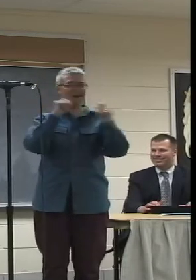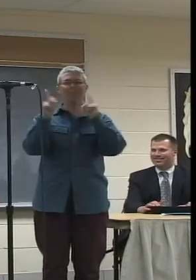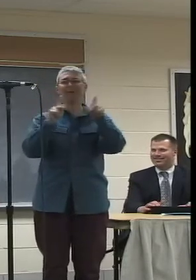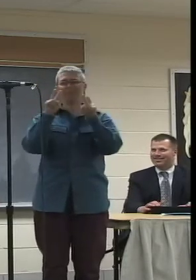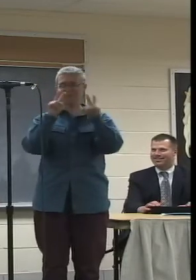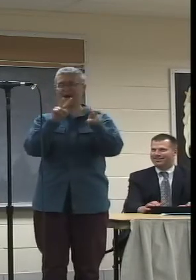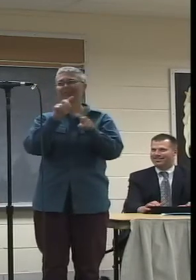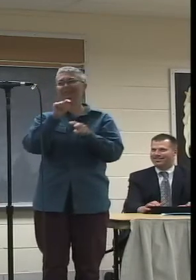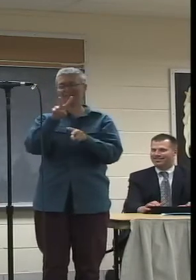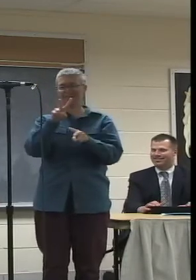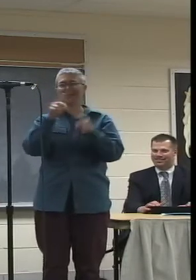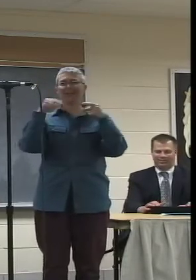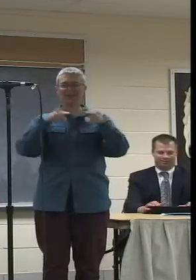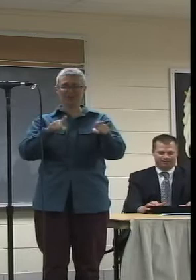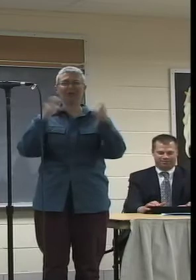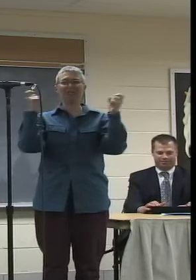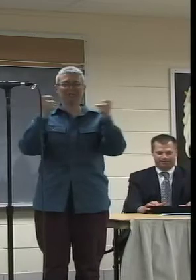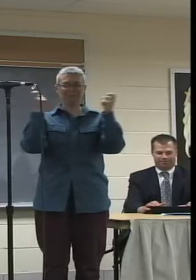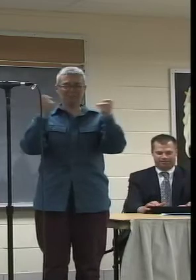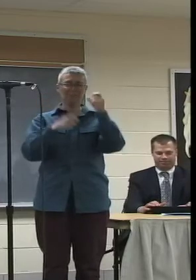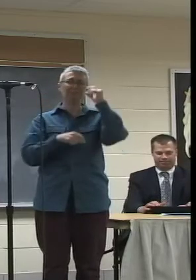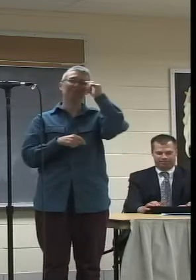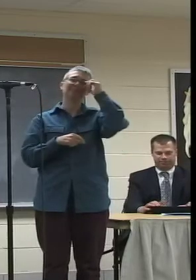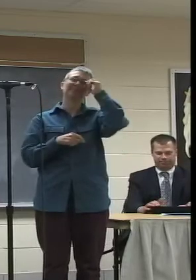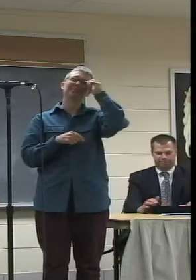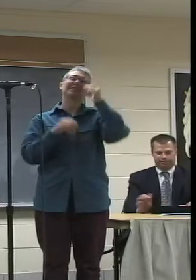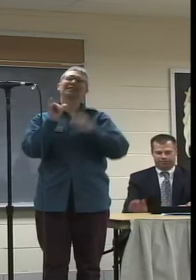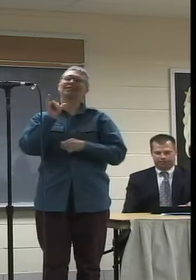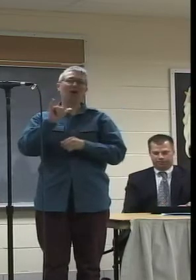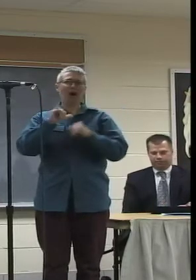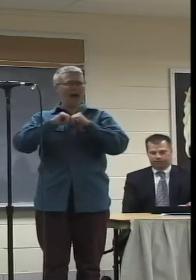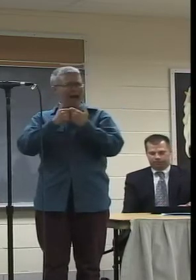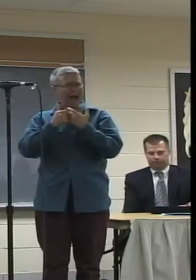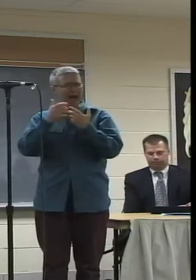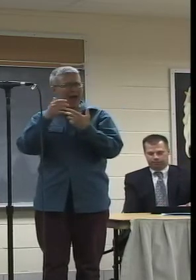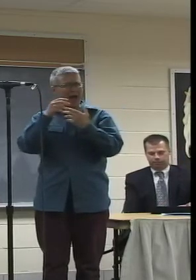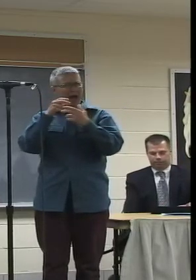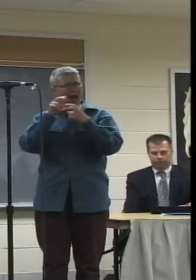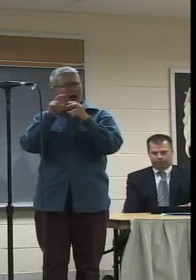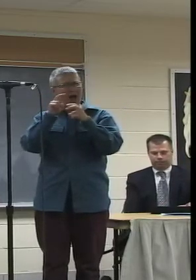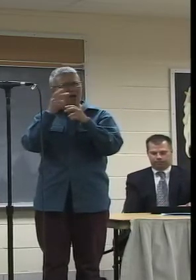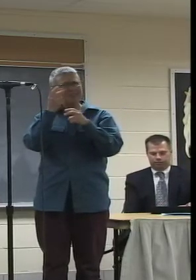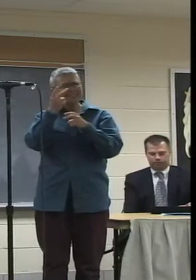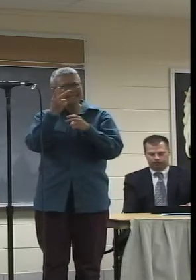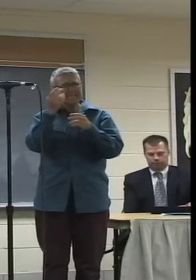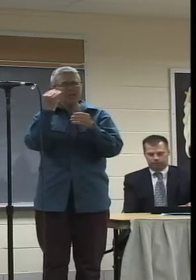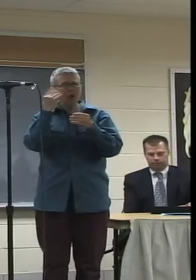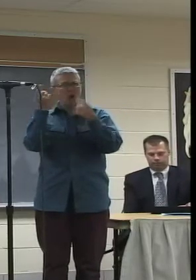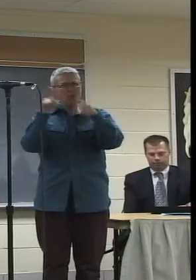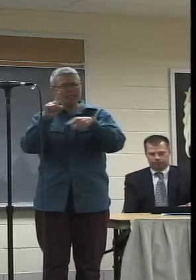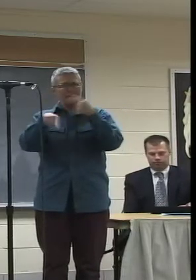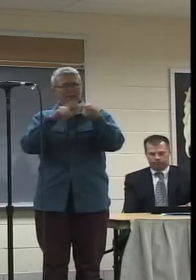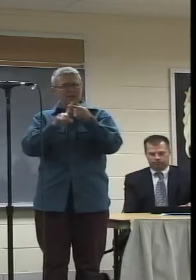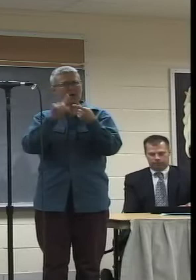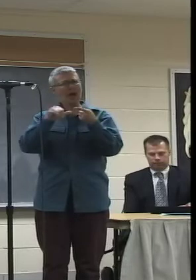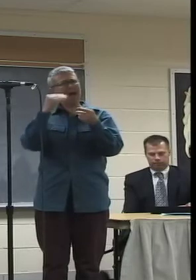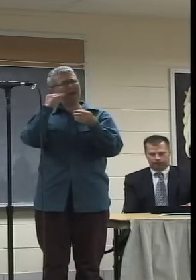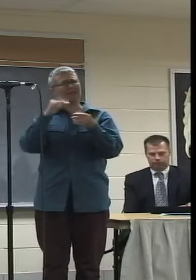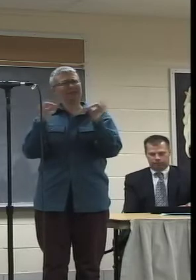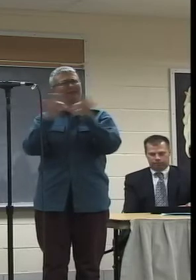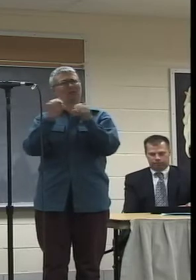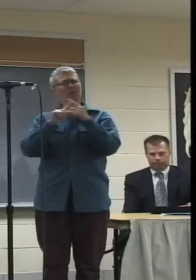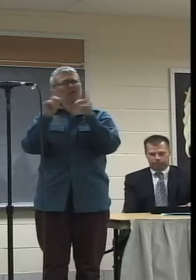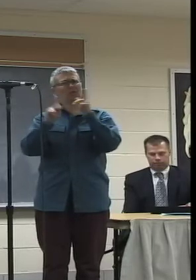And so the ability to access that programming is very important to people. I absolutely know that for a fact.